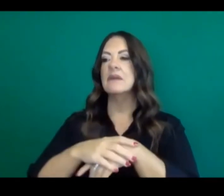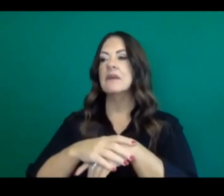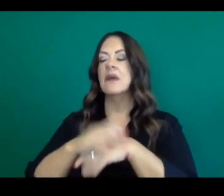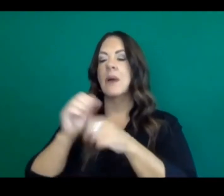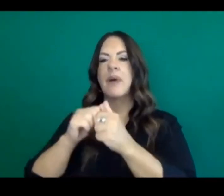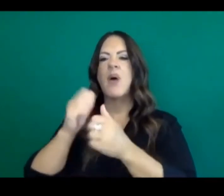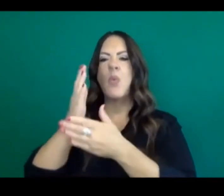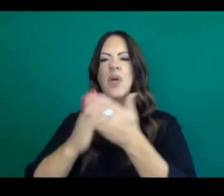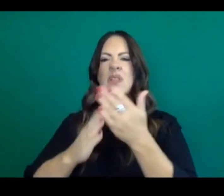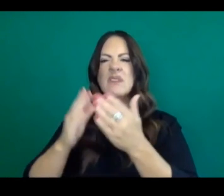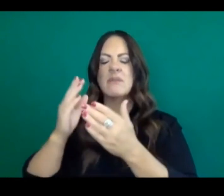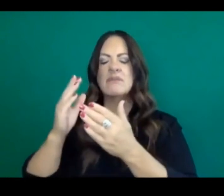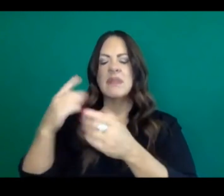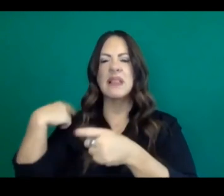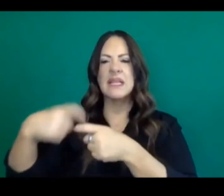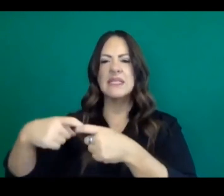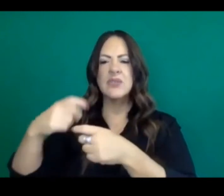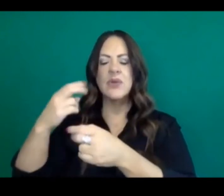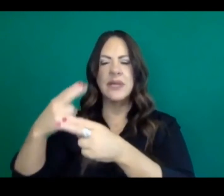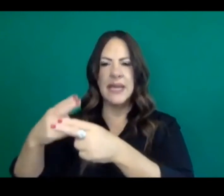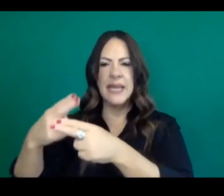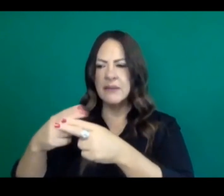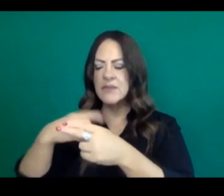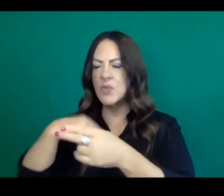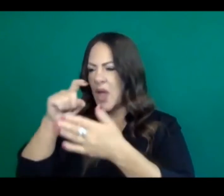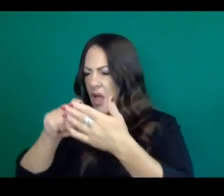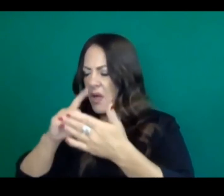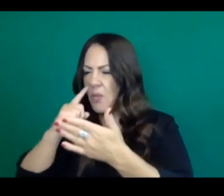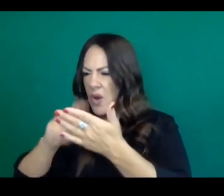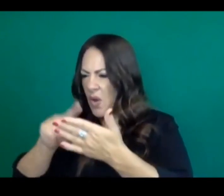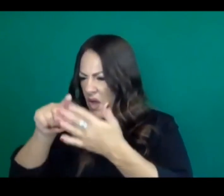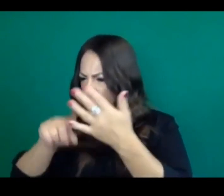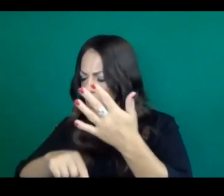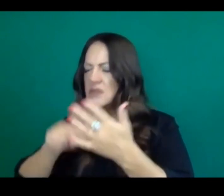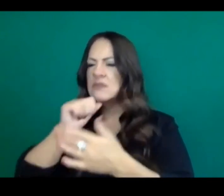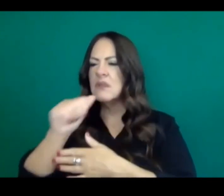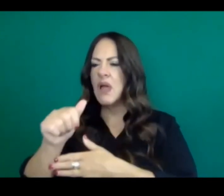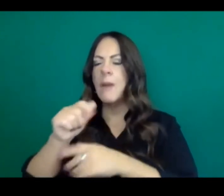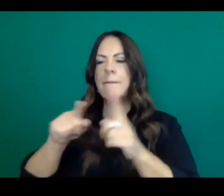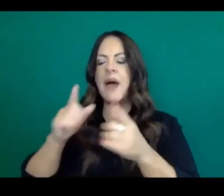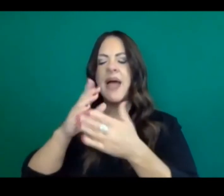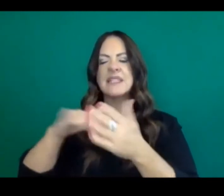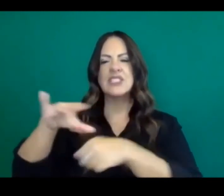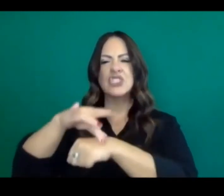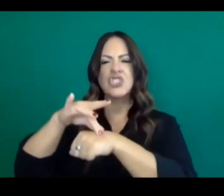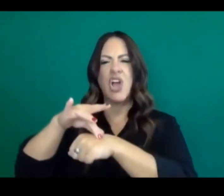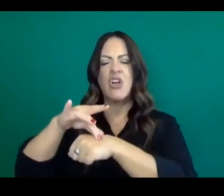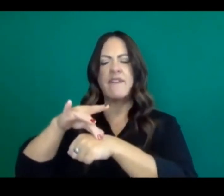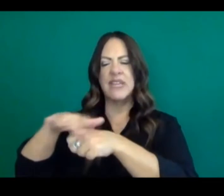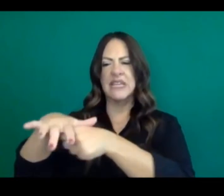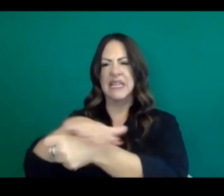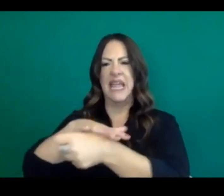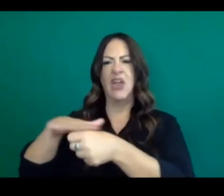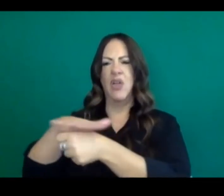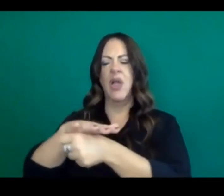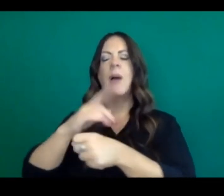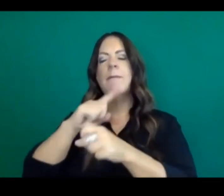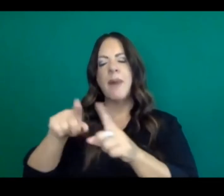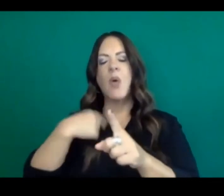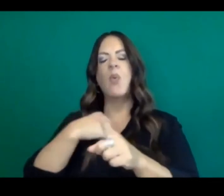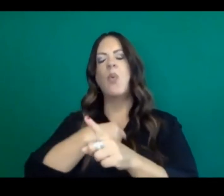really focusing not just on the Central Valley as a geography, but really working with our Latino